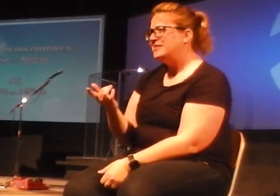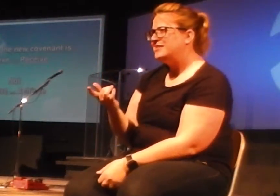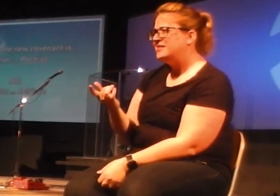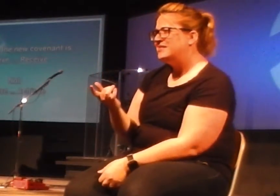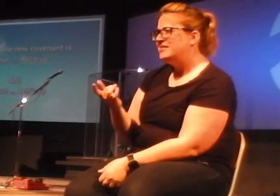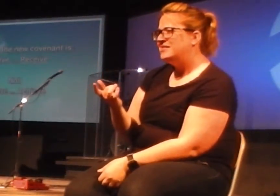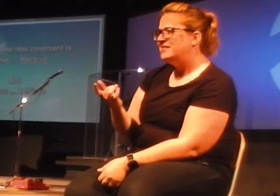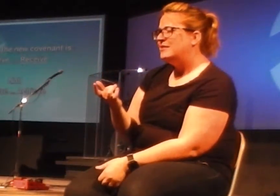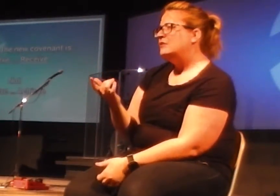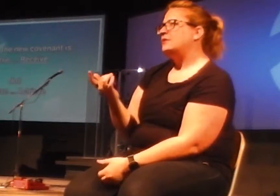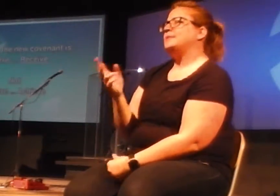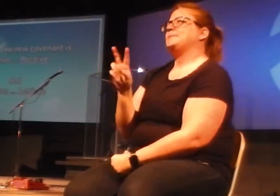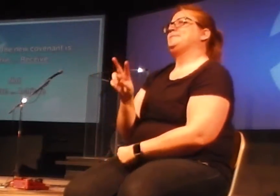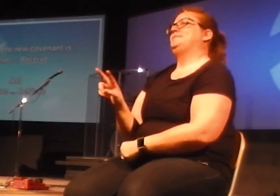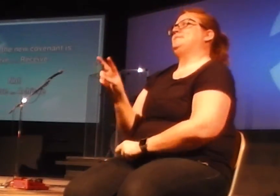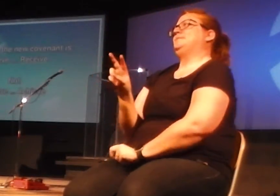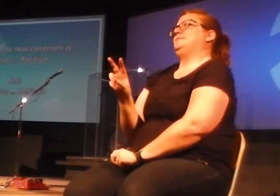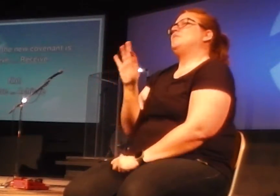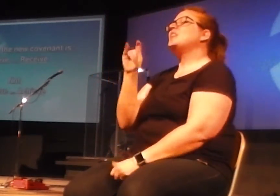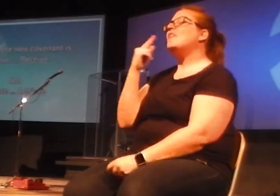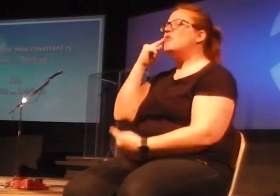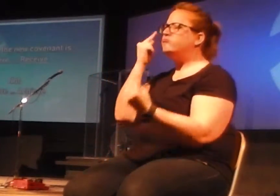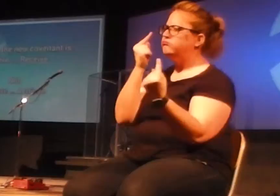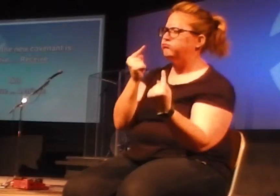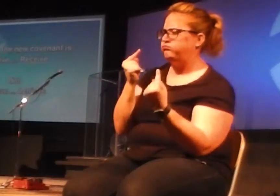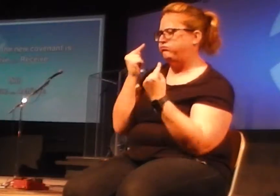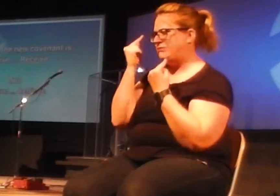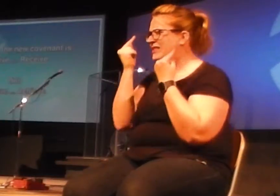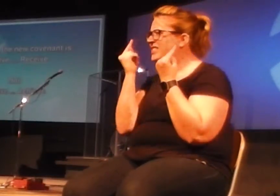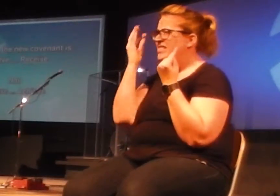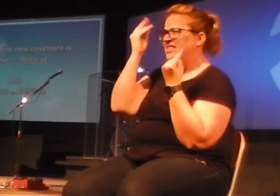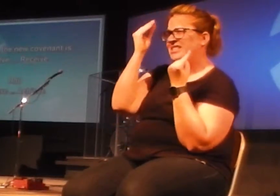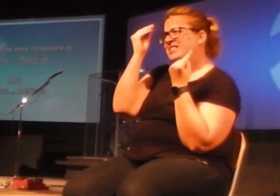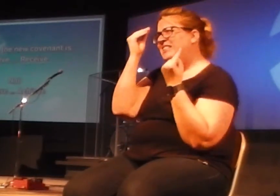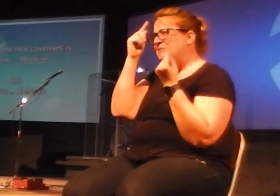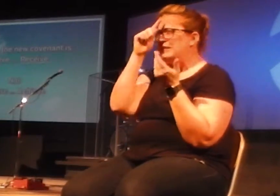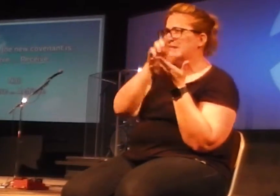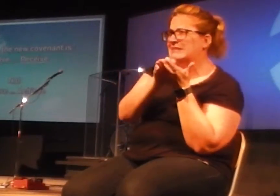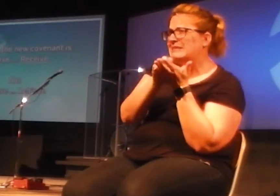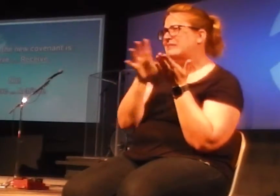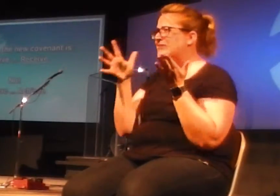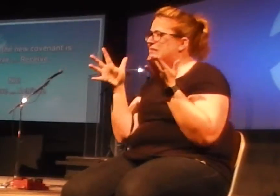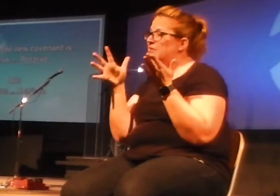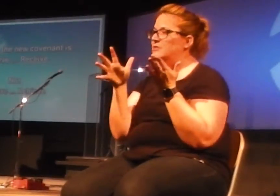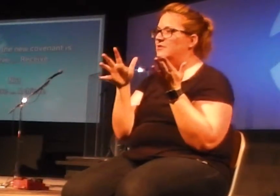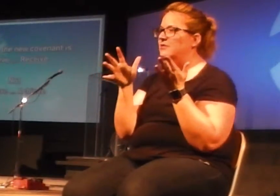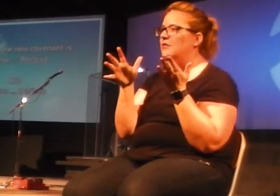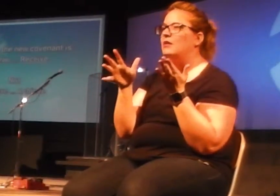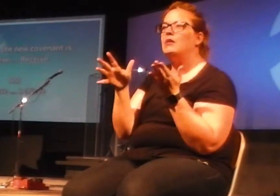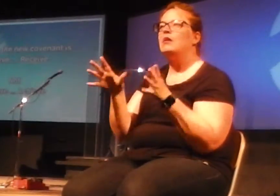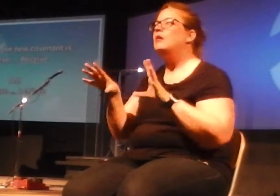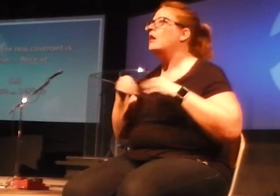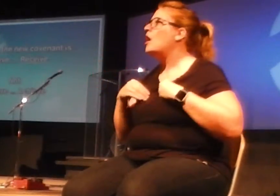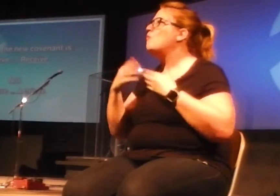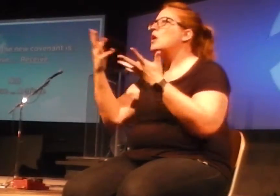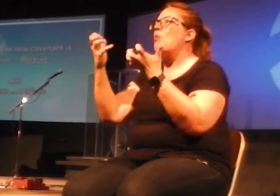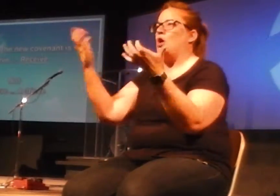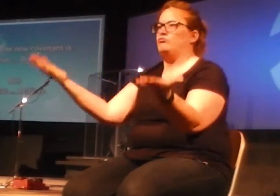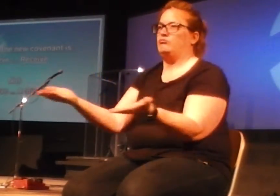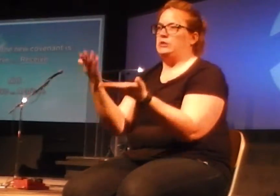And I want you to know, if you're wrestling with that, if you're still trying to decide if you believe that or not, you are welcome here. In